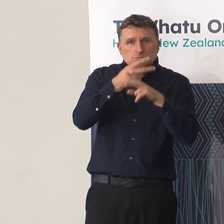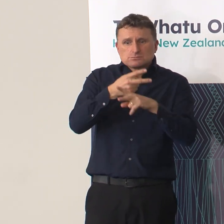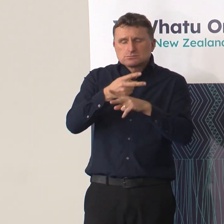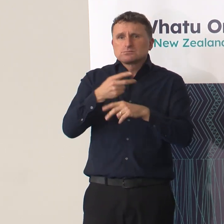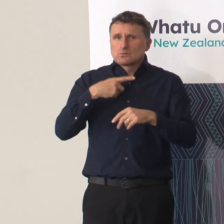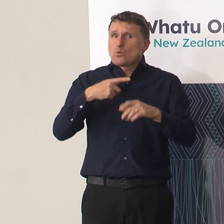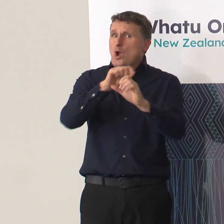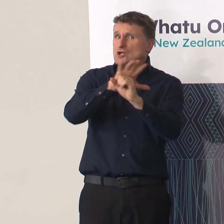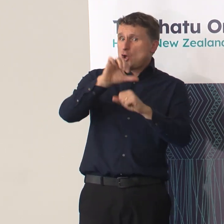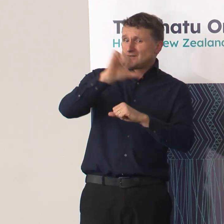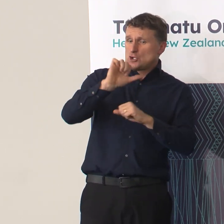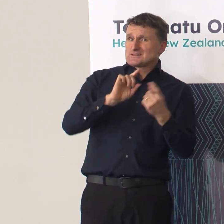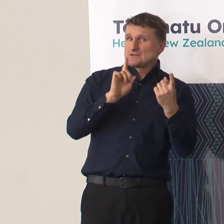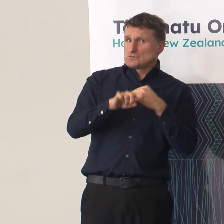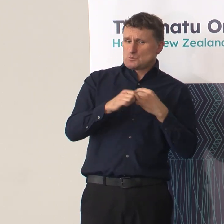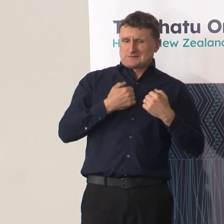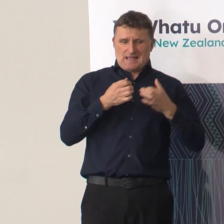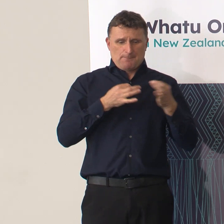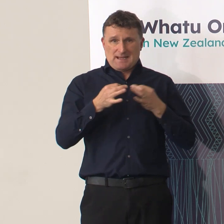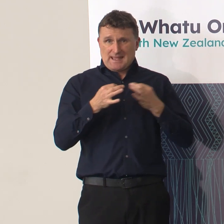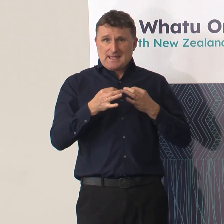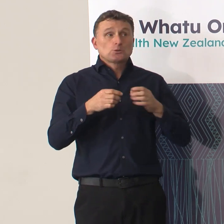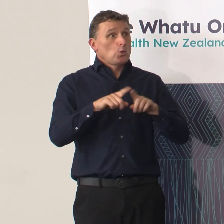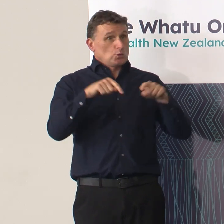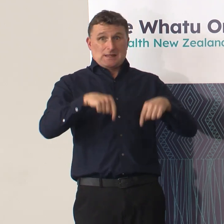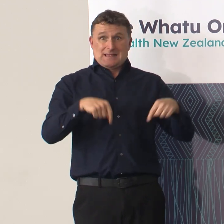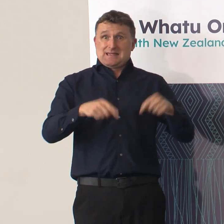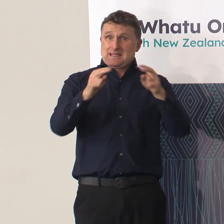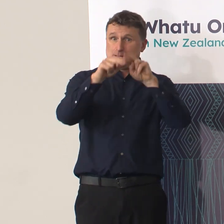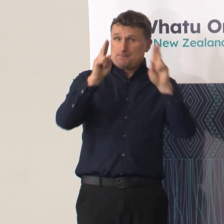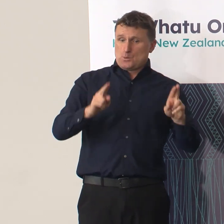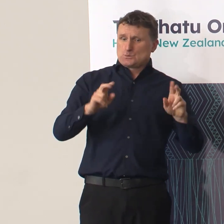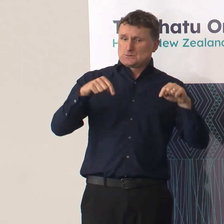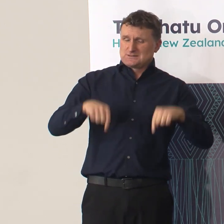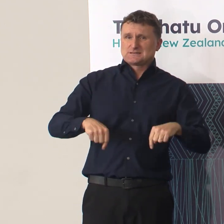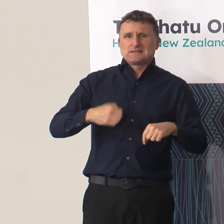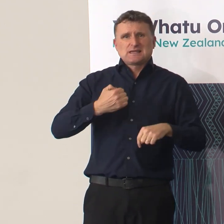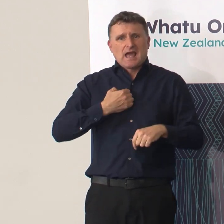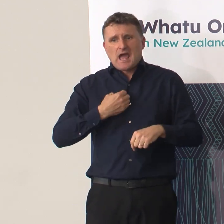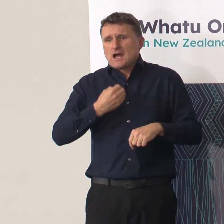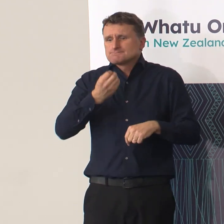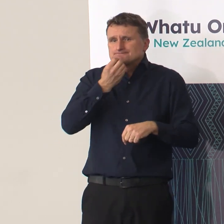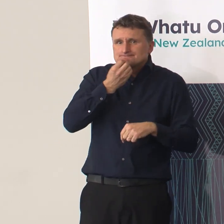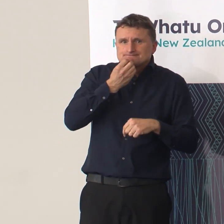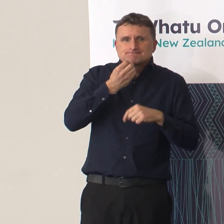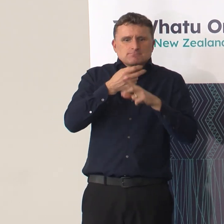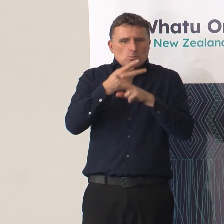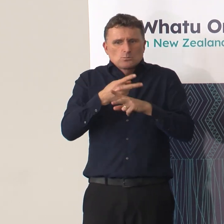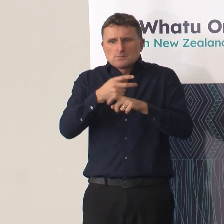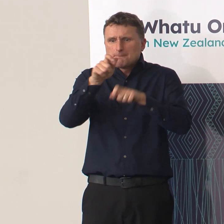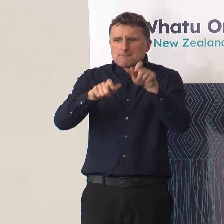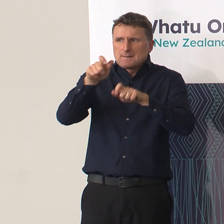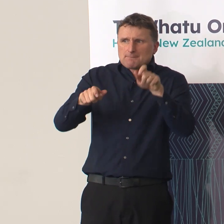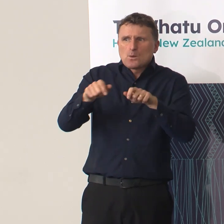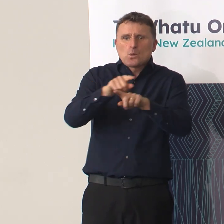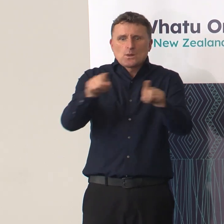COVID response, you would have seen in here, in this building, you will see the kaimanaki workforce who have stood up, they've become vaccinators, they've